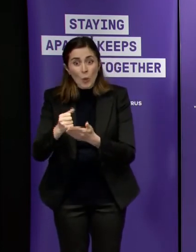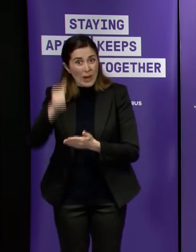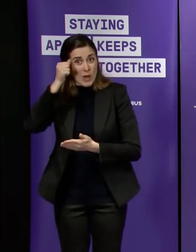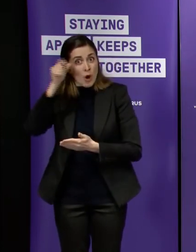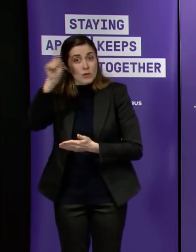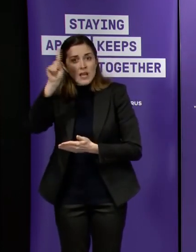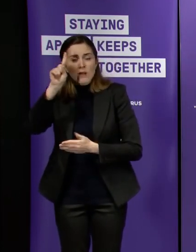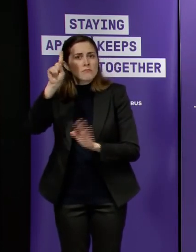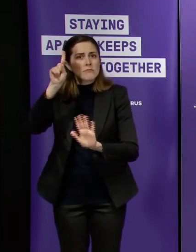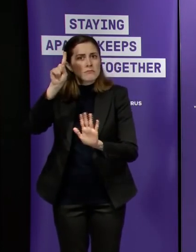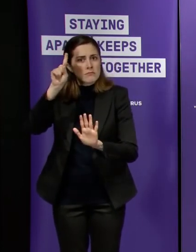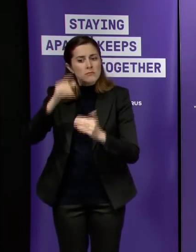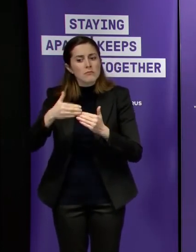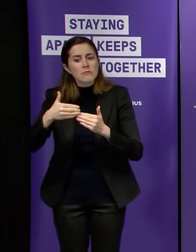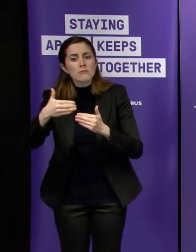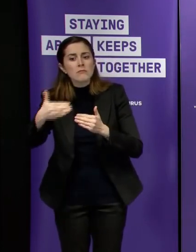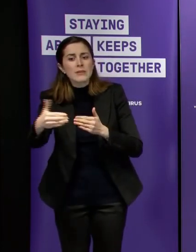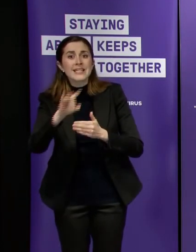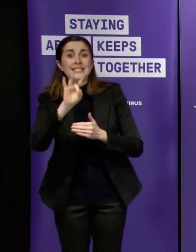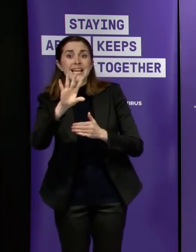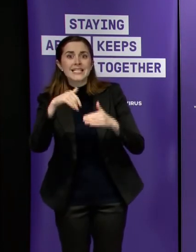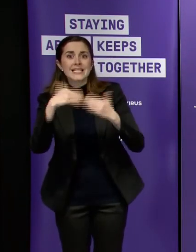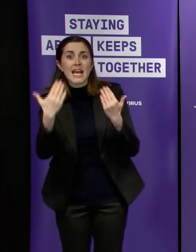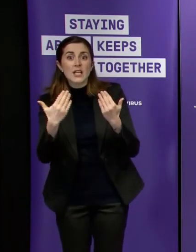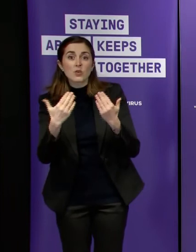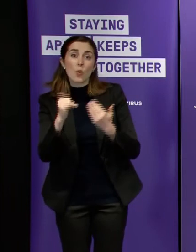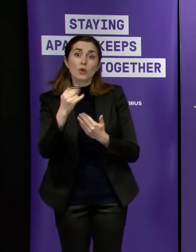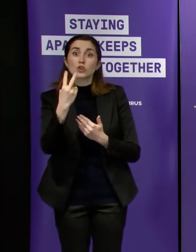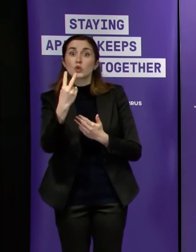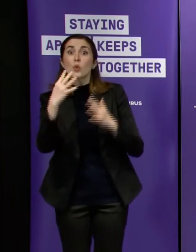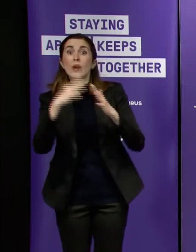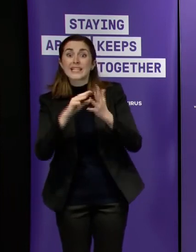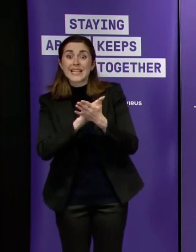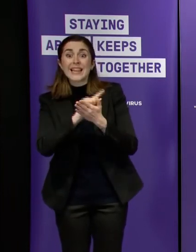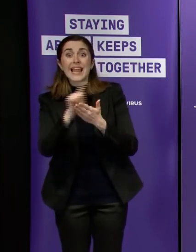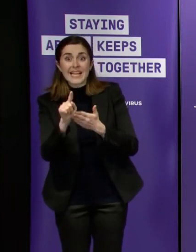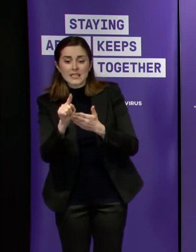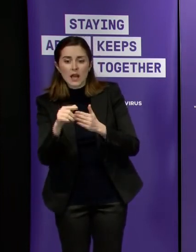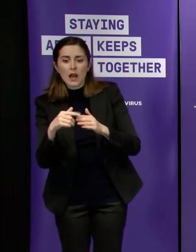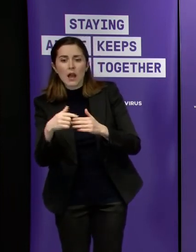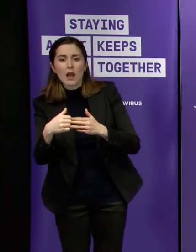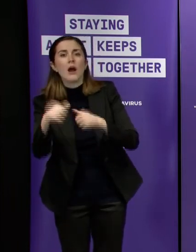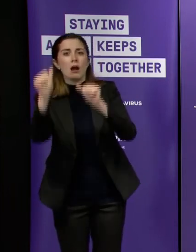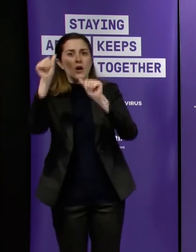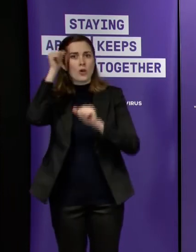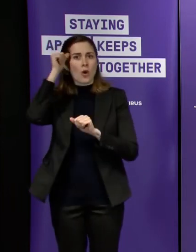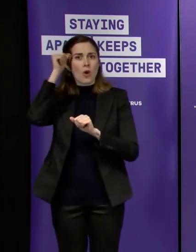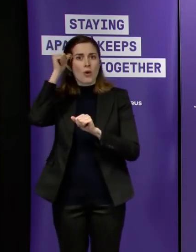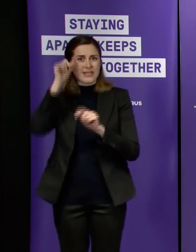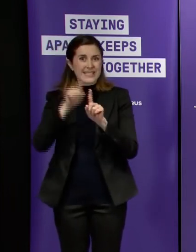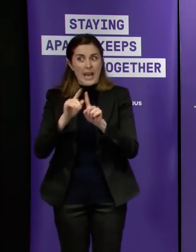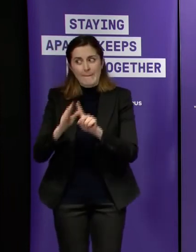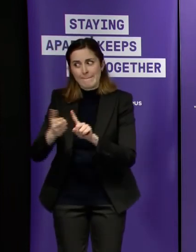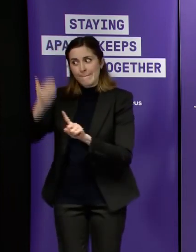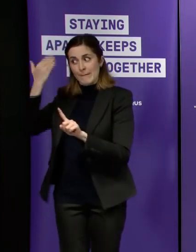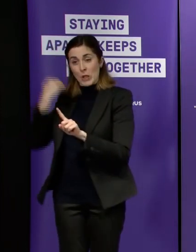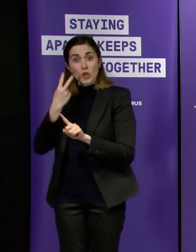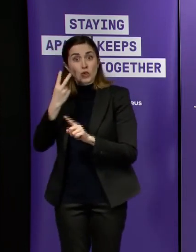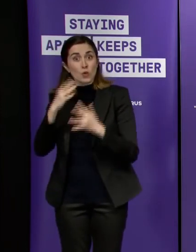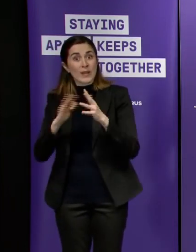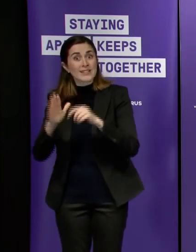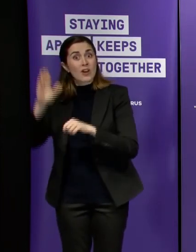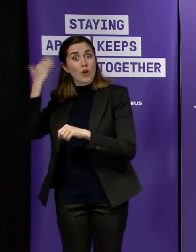presents for 10 days or two weeks and i think we just we didn't want to we didn't want to wait any longer before we started just again to remind people